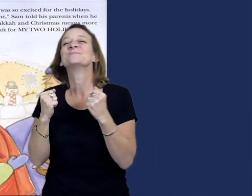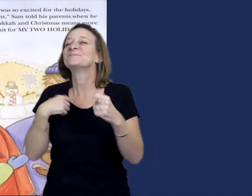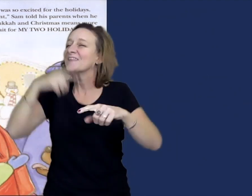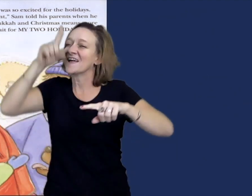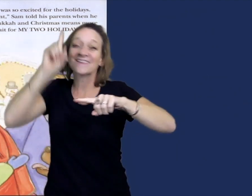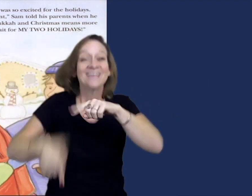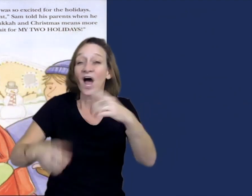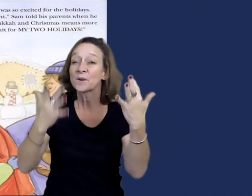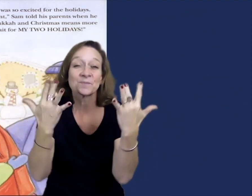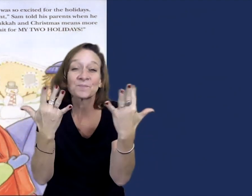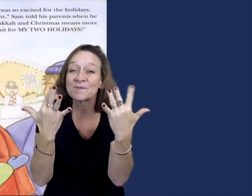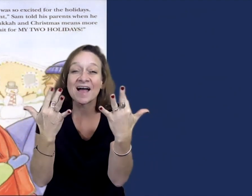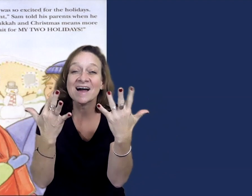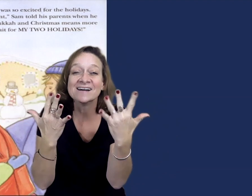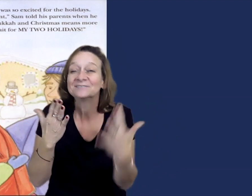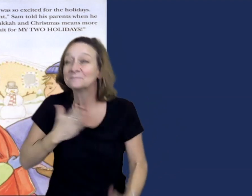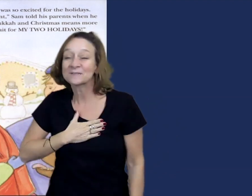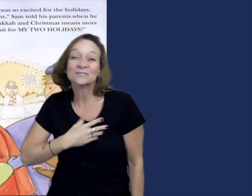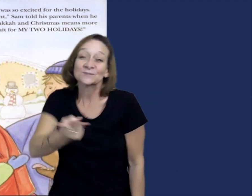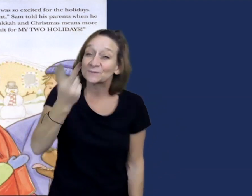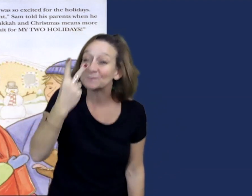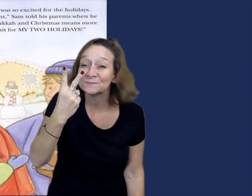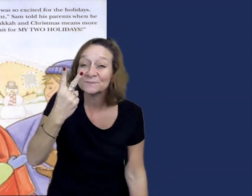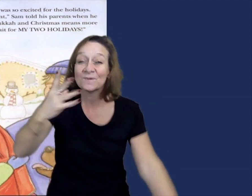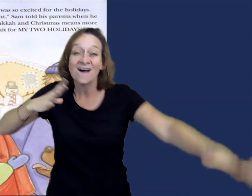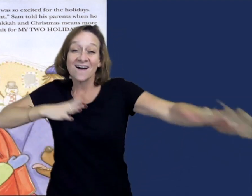I can't wait for my two holidays.